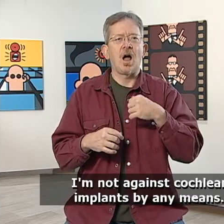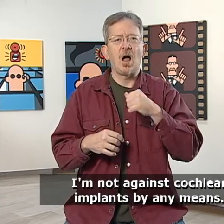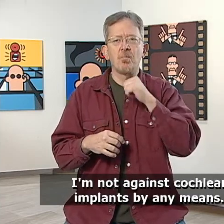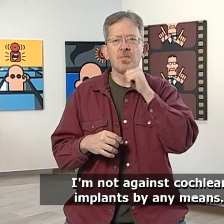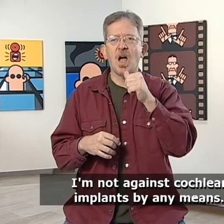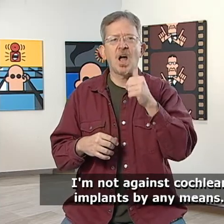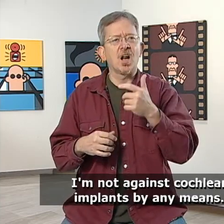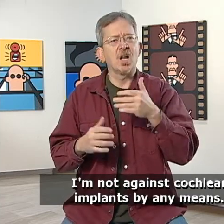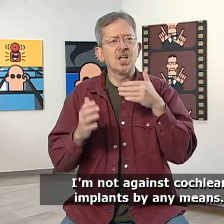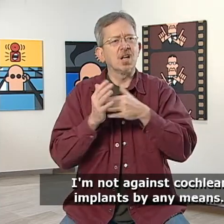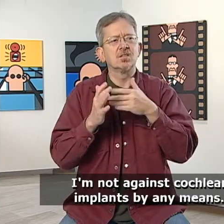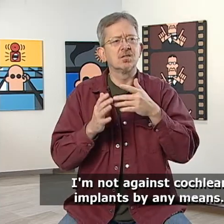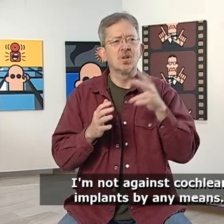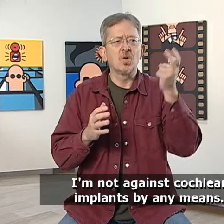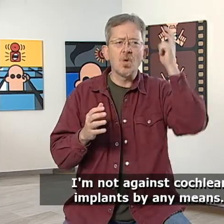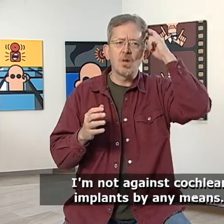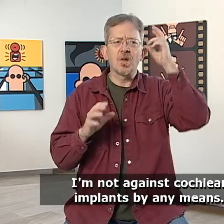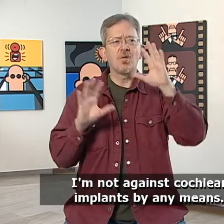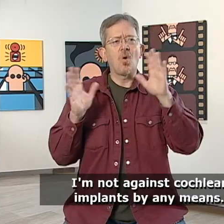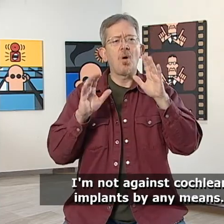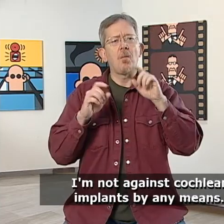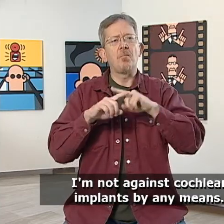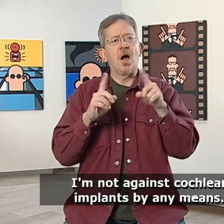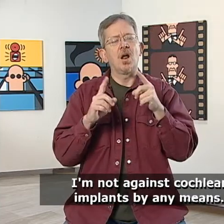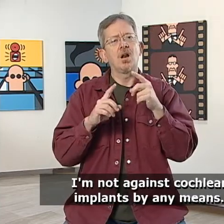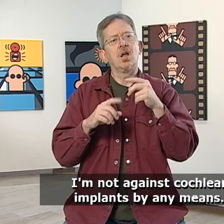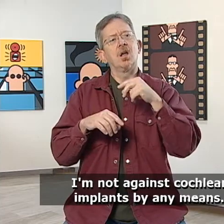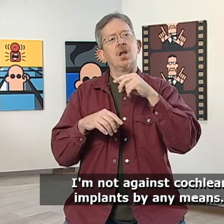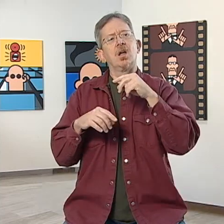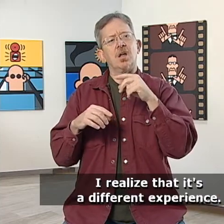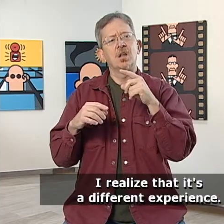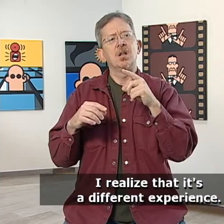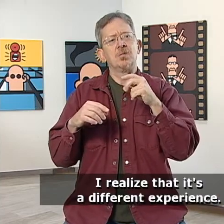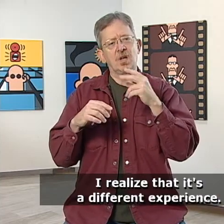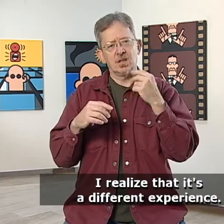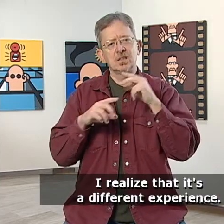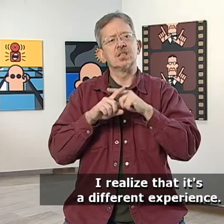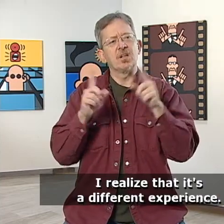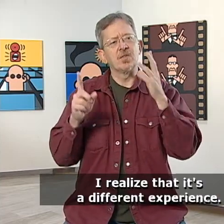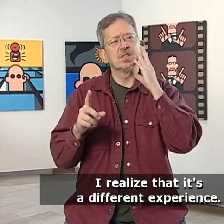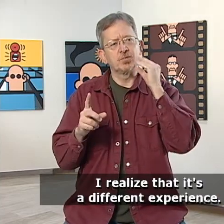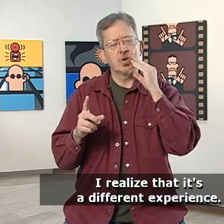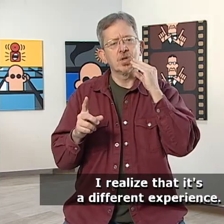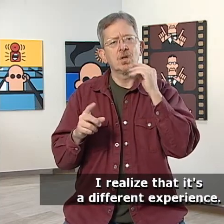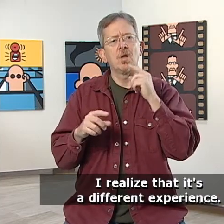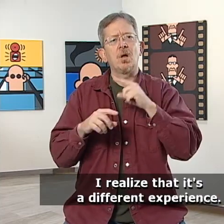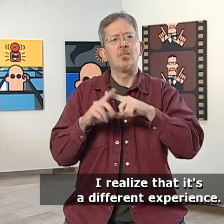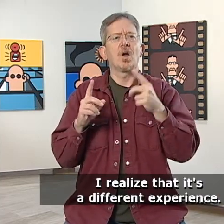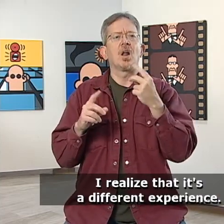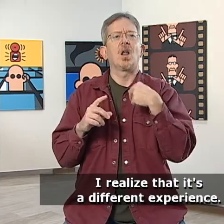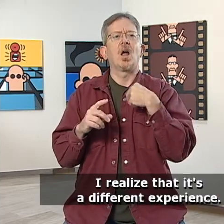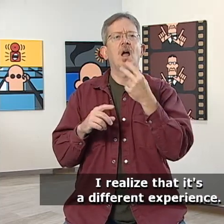I'm not against cochlear implants by any means. I realize that it's a different experience.